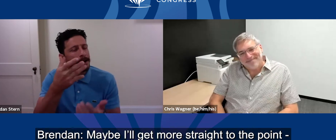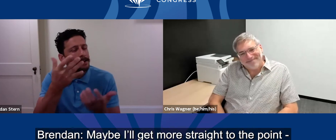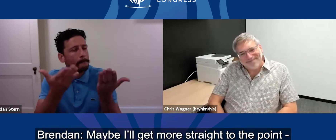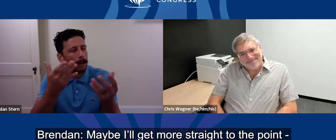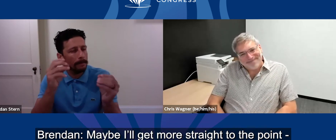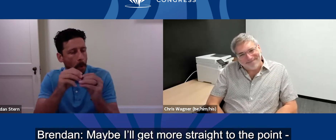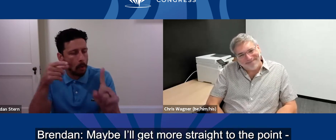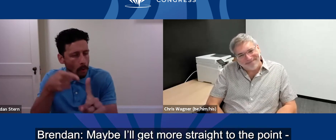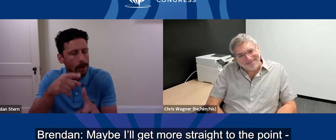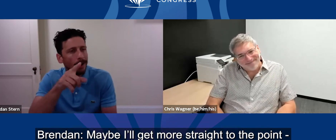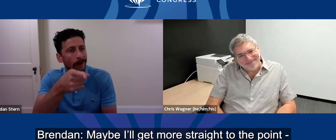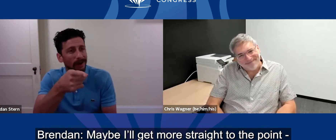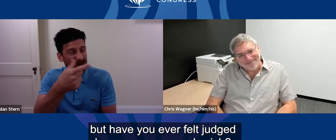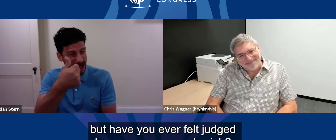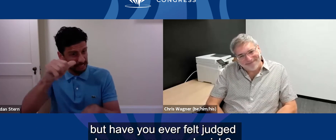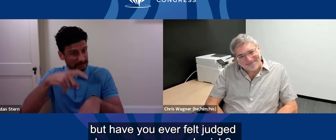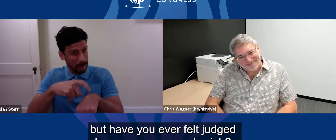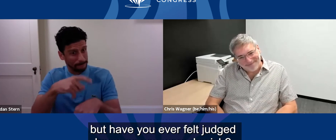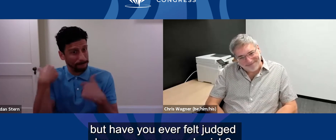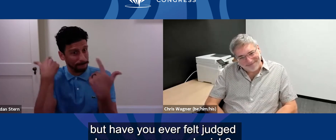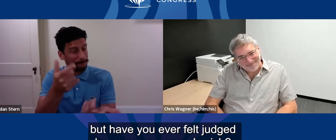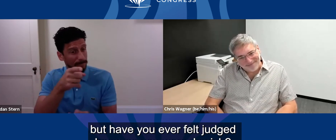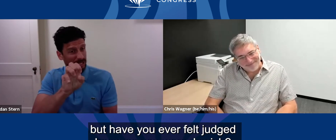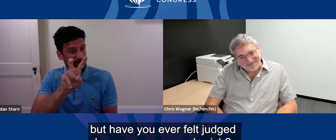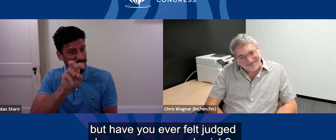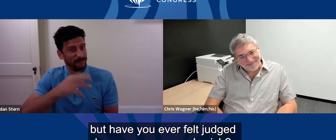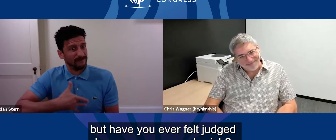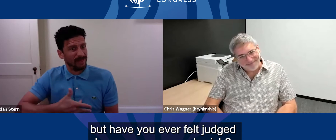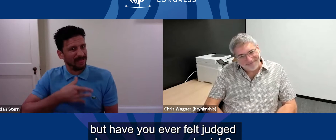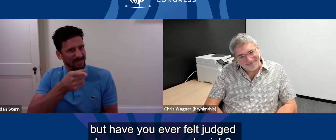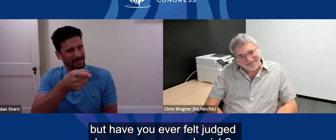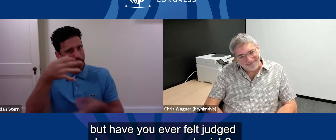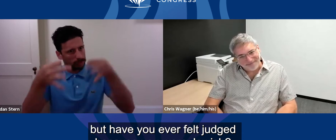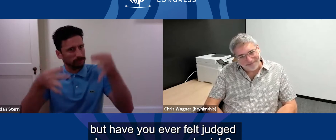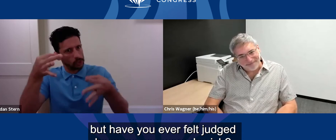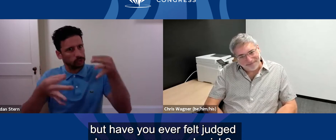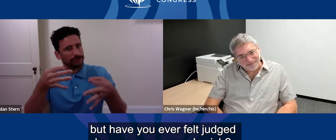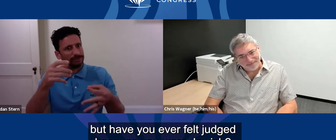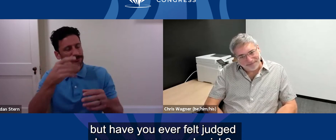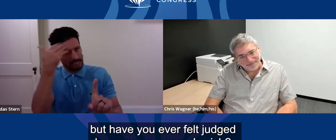Maybe I'll get more of a straight to the point, but have you ever felt judged because you were a Jew?